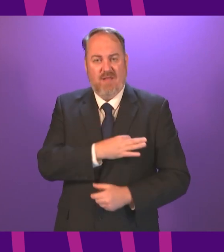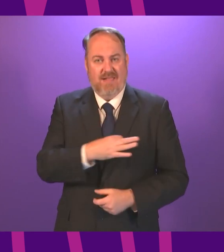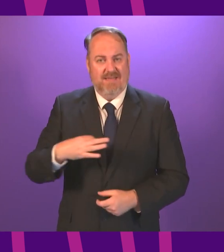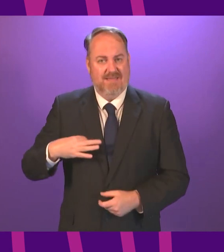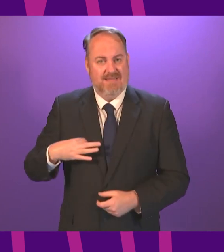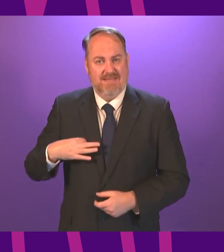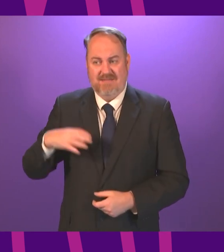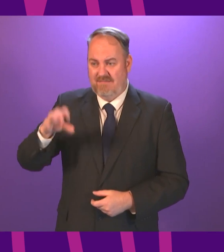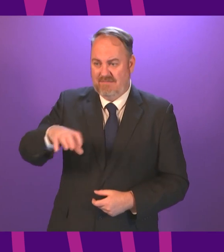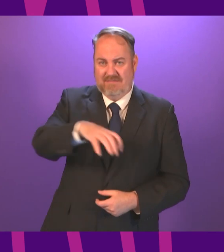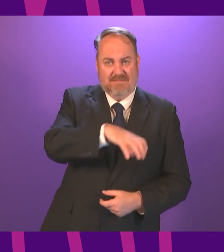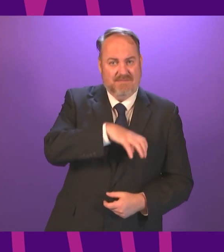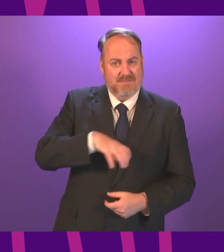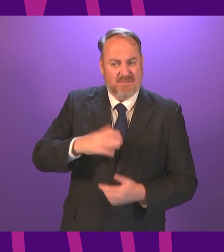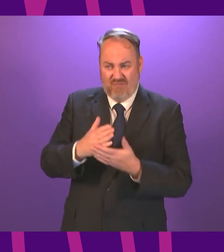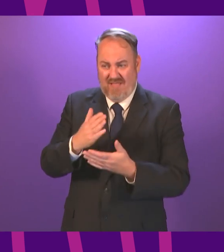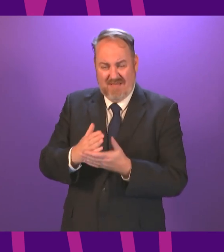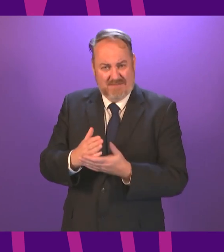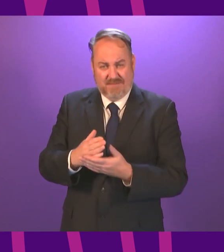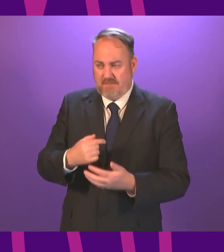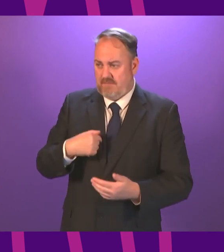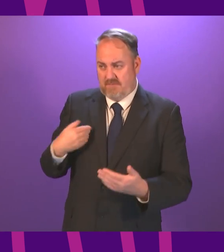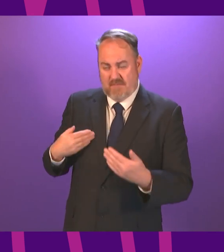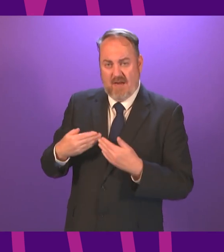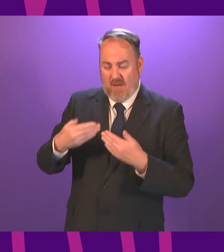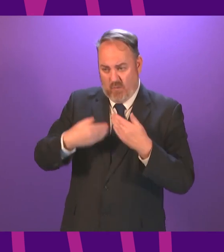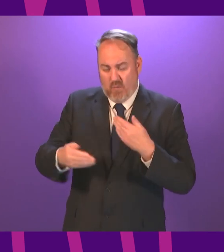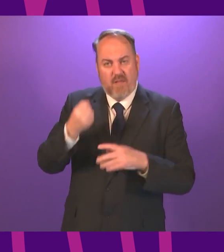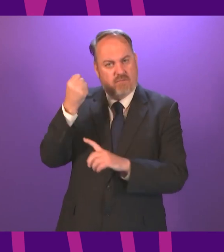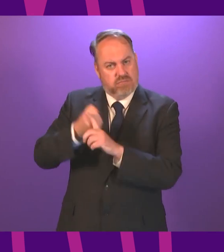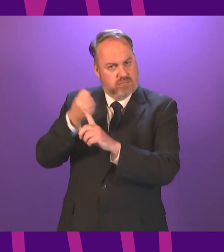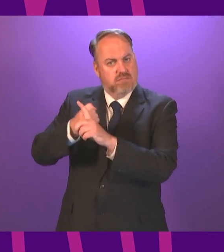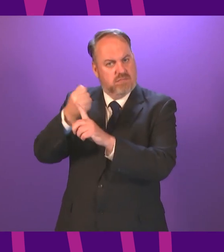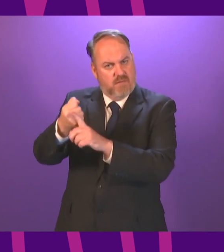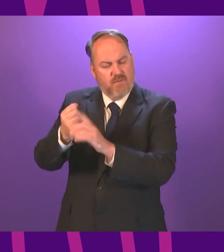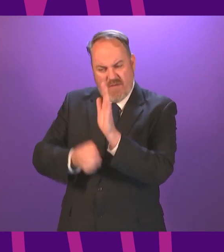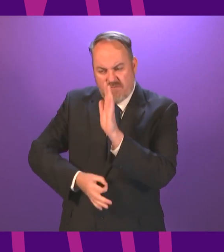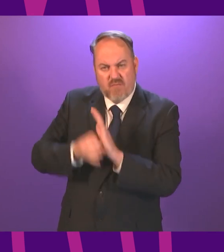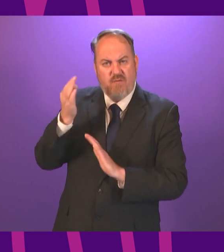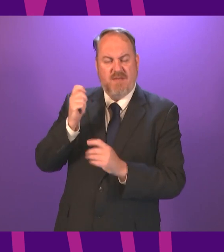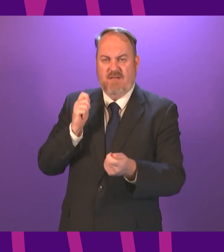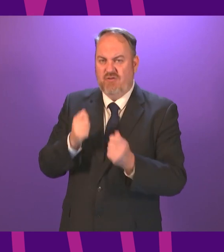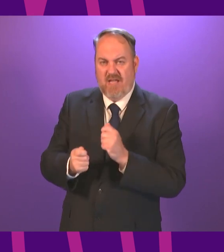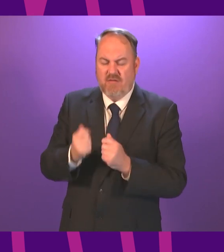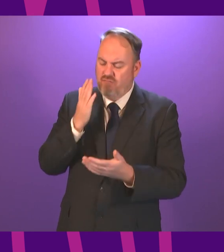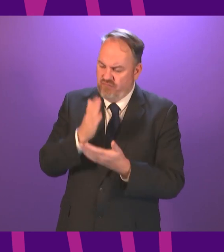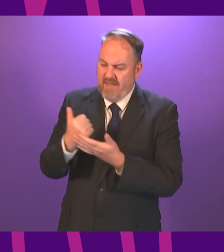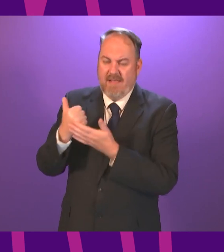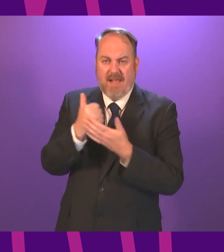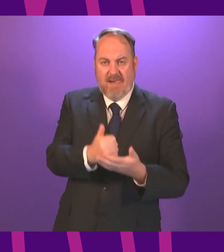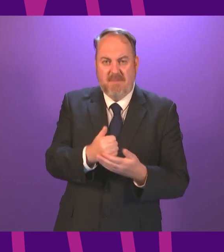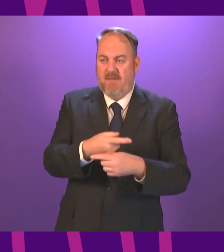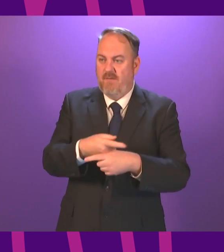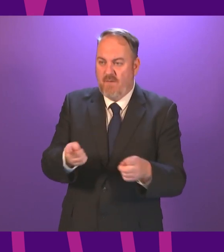over the coming months and years I will stand here and advocate for real change real help for